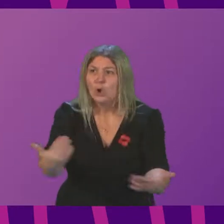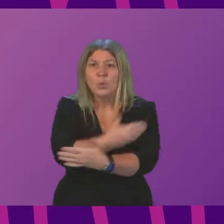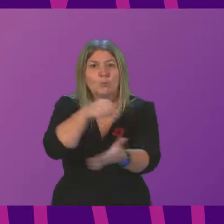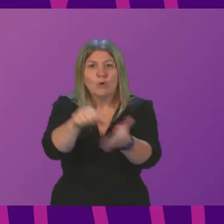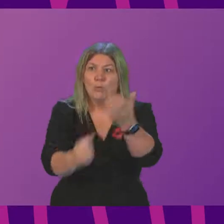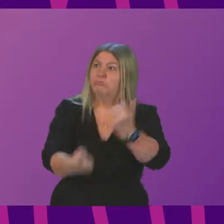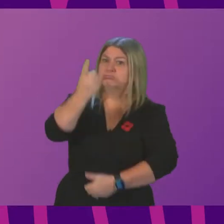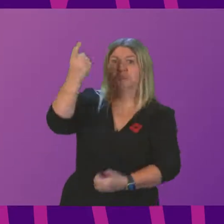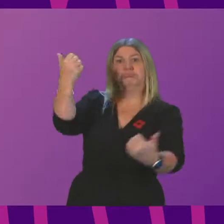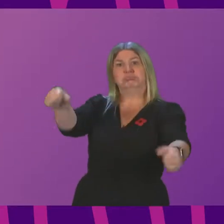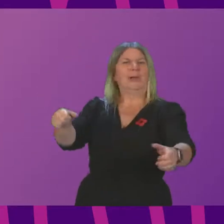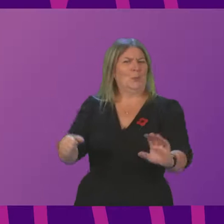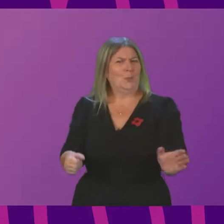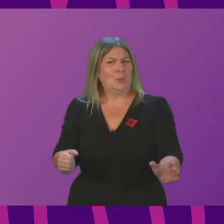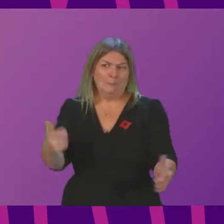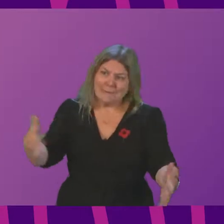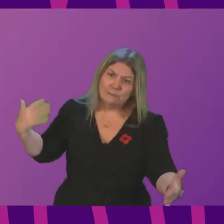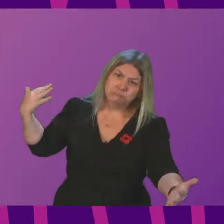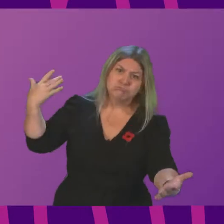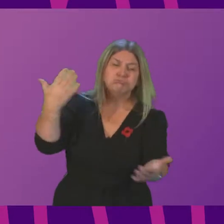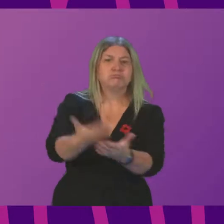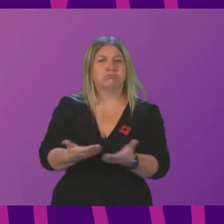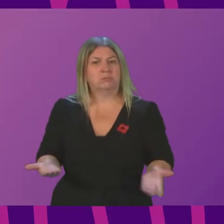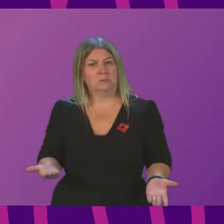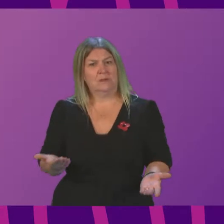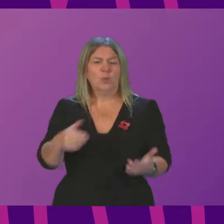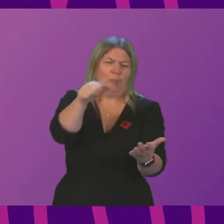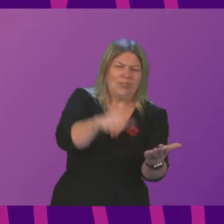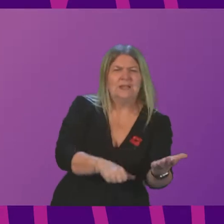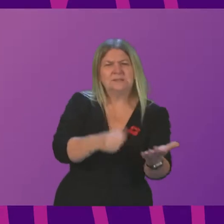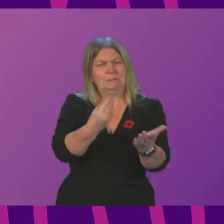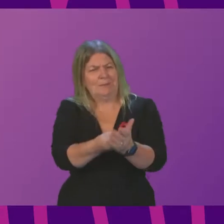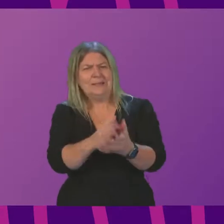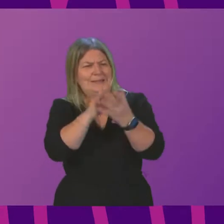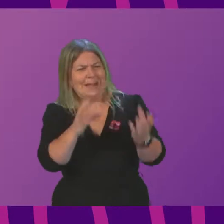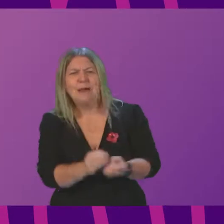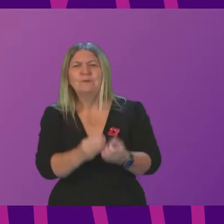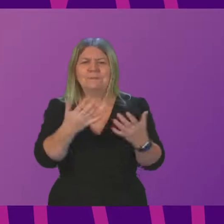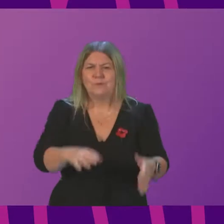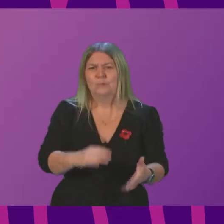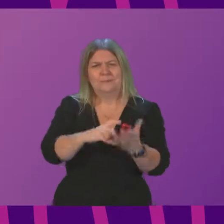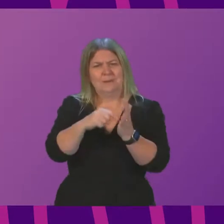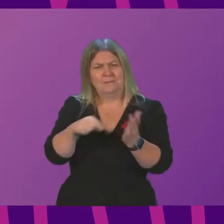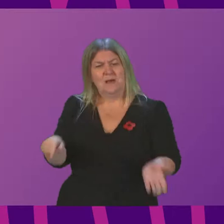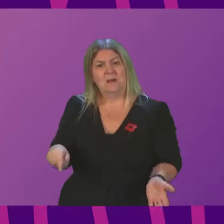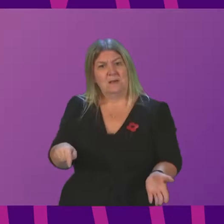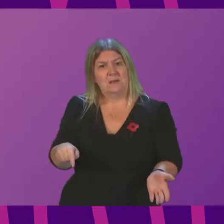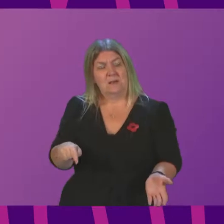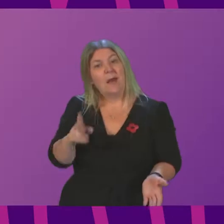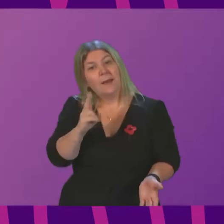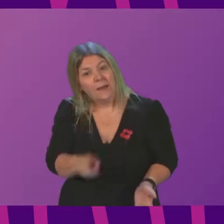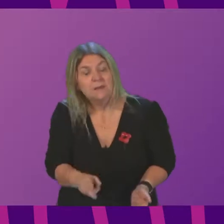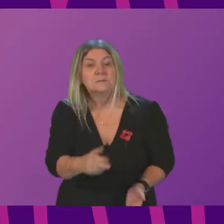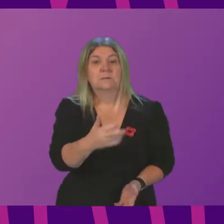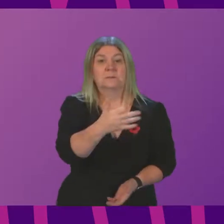And he lists all the actions from September. I repeat, 98% of the ambulance service staff say that that